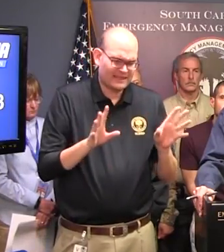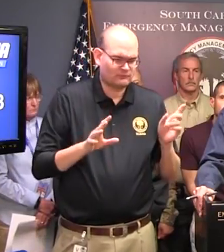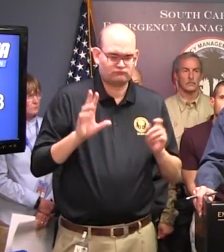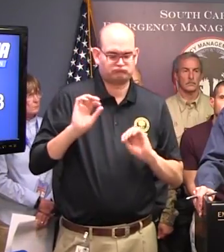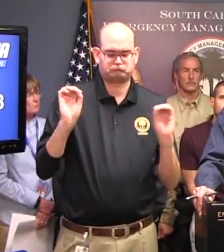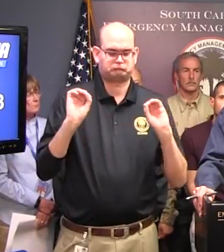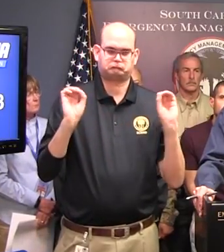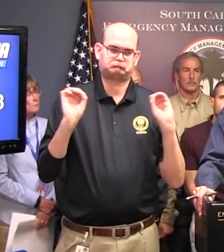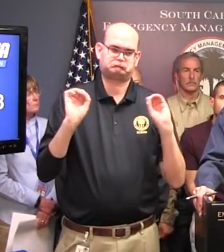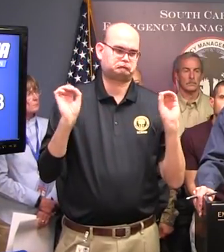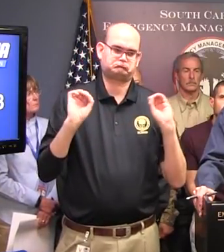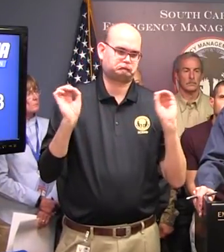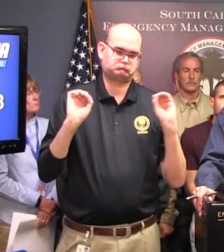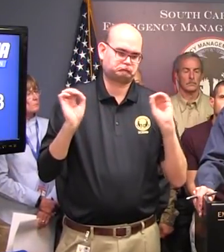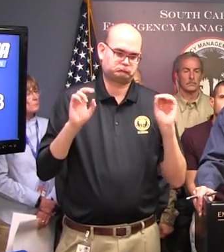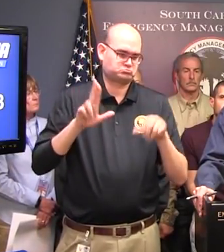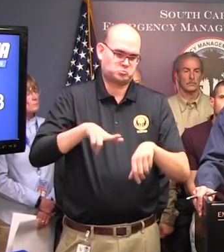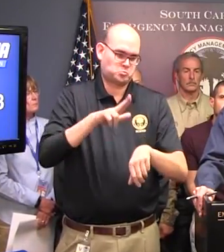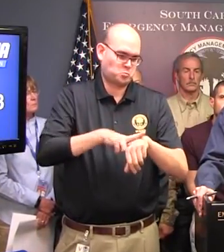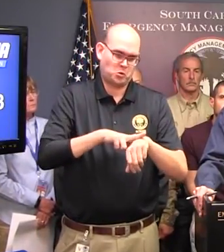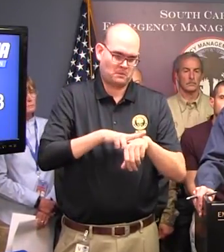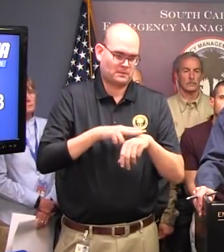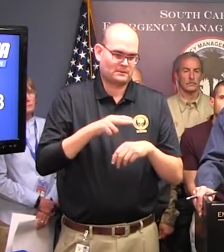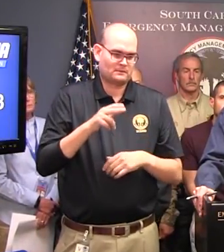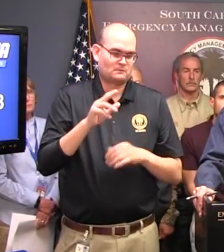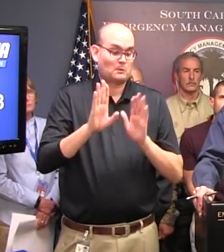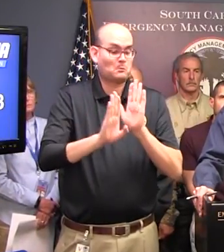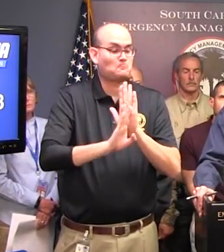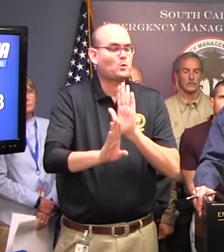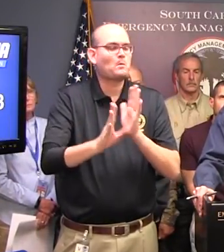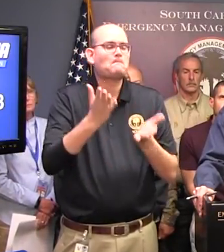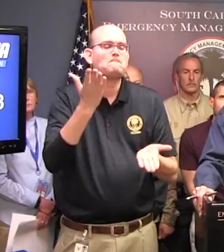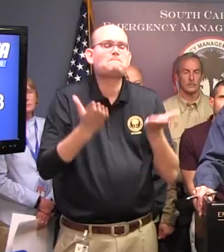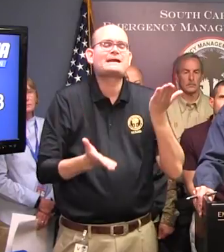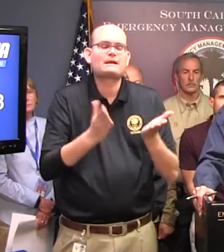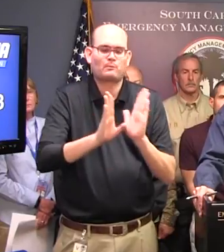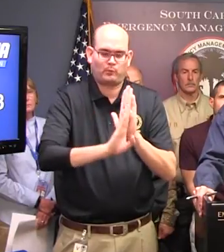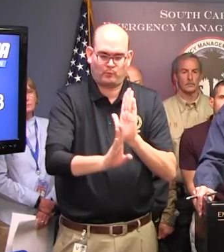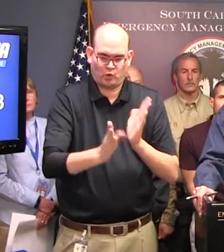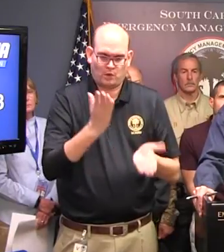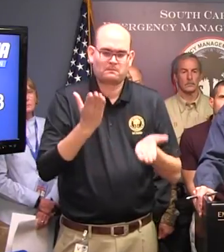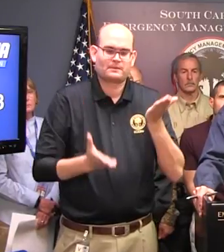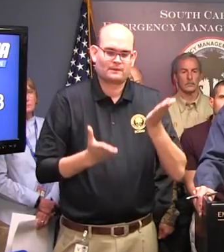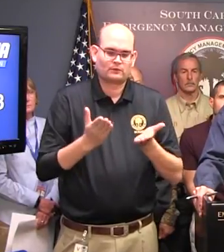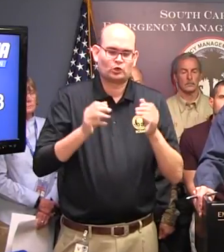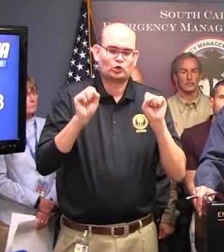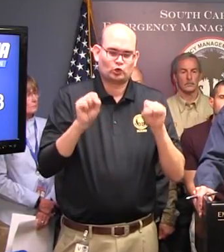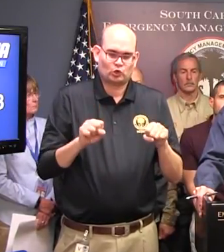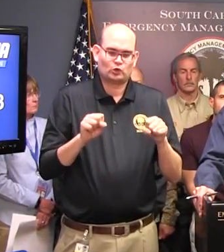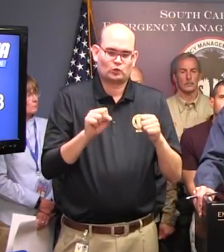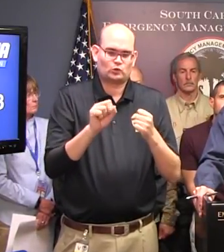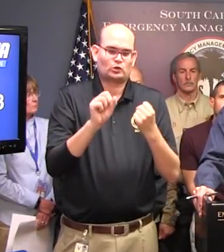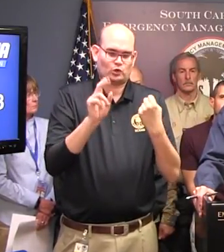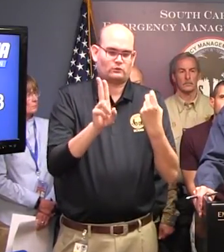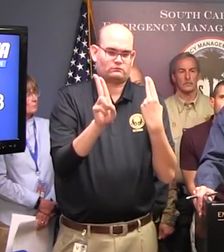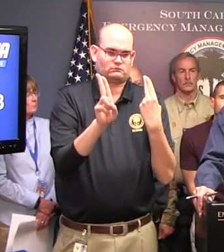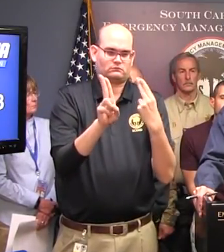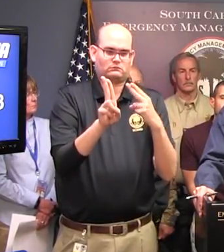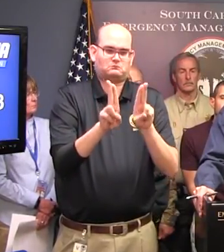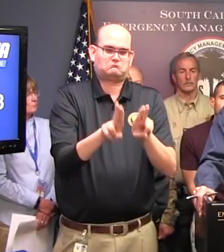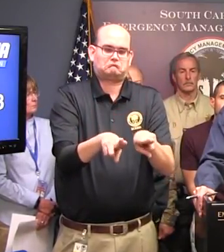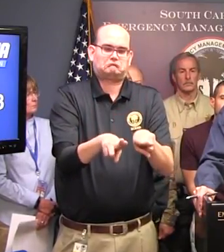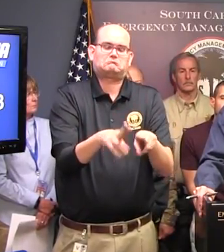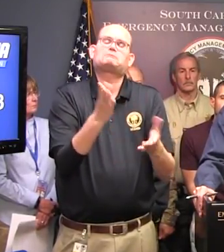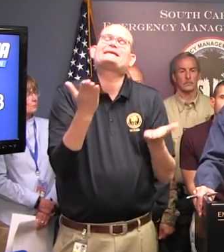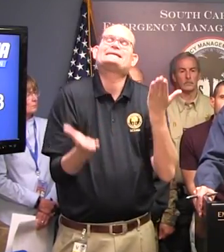Beaufort County that it's determined there are two roads leading out there. They could still be reversed, but it looks like not at